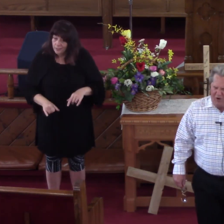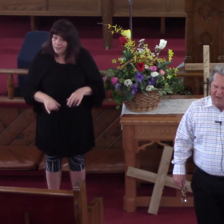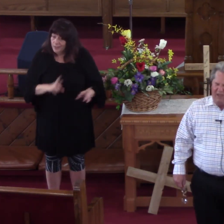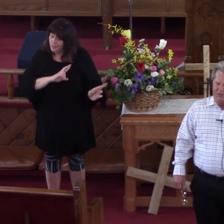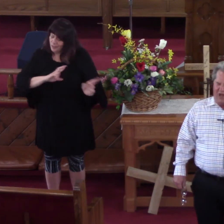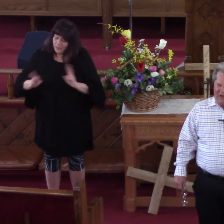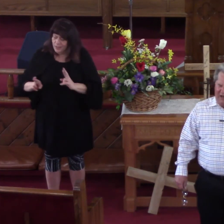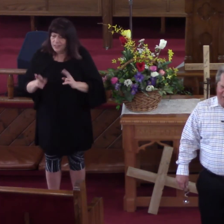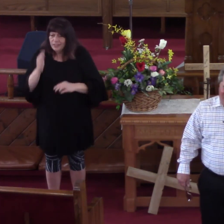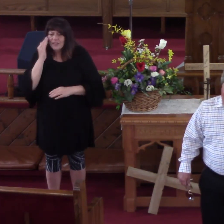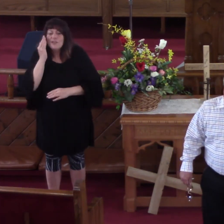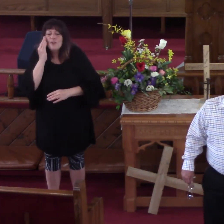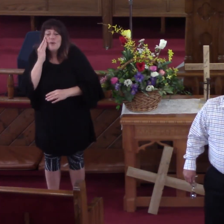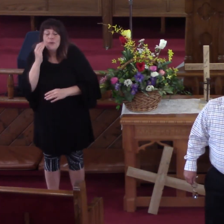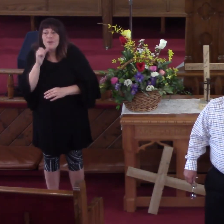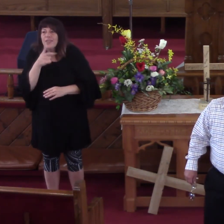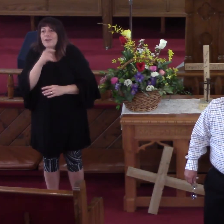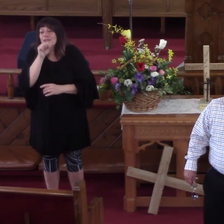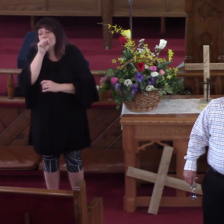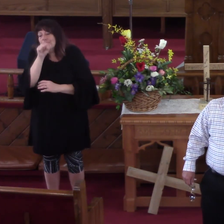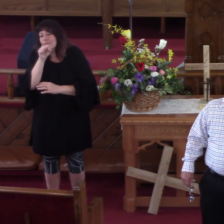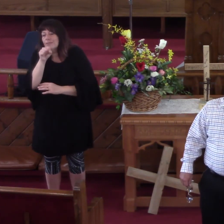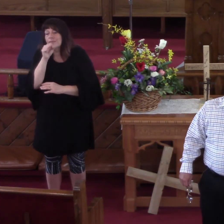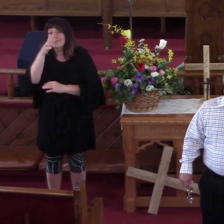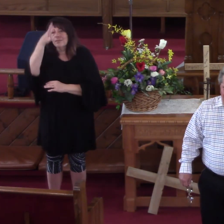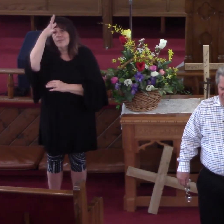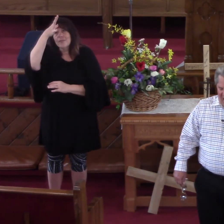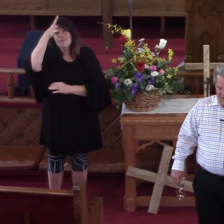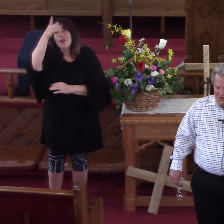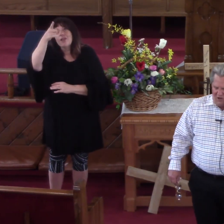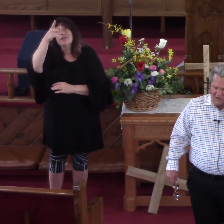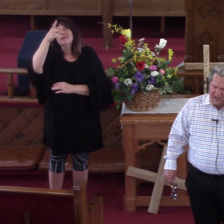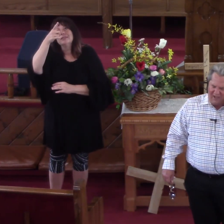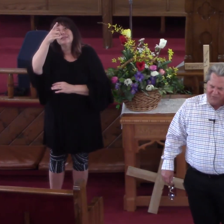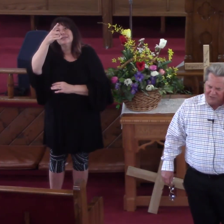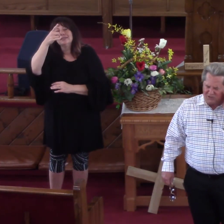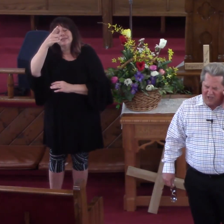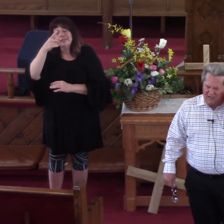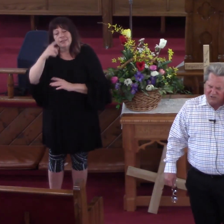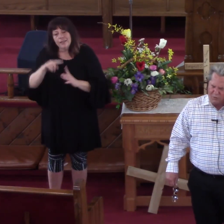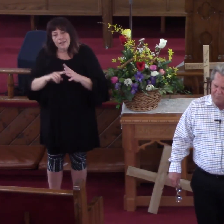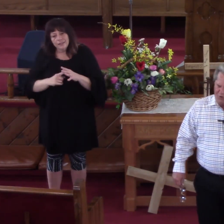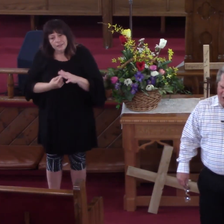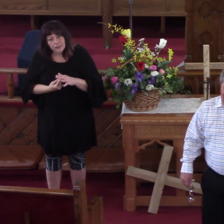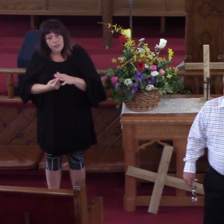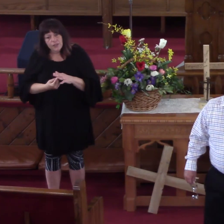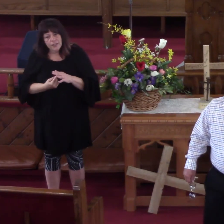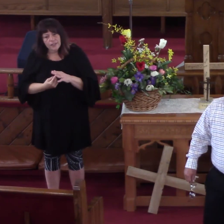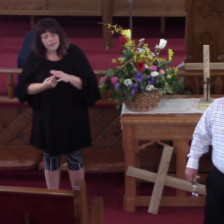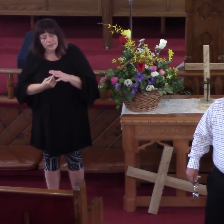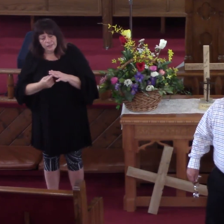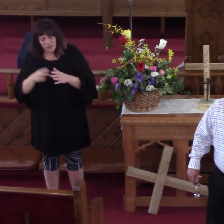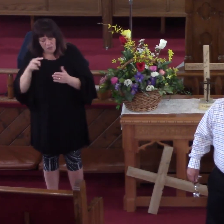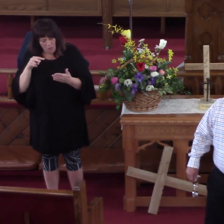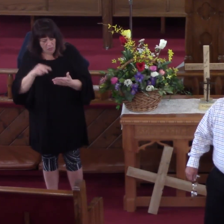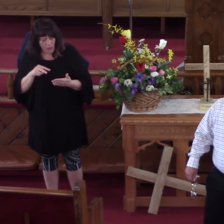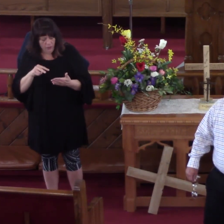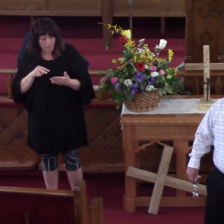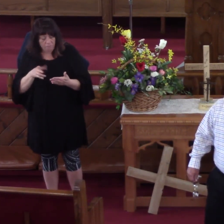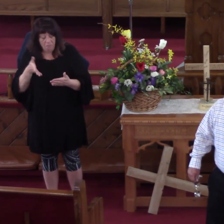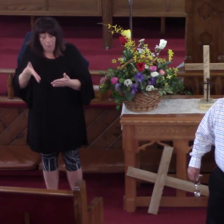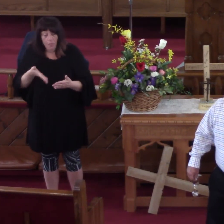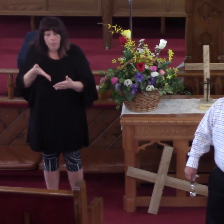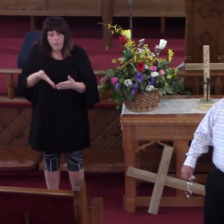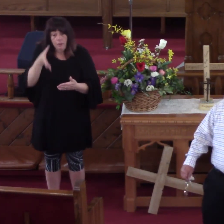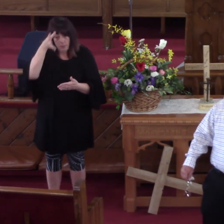That There Is A Loving Father I Thought As We Began To Look At This Scripture There Was A Father No